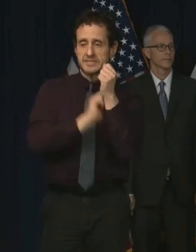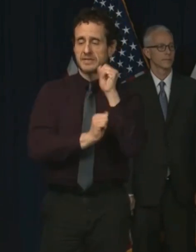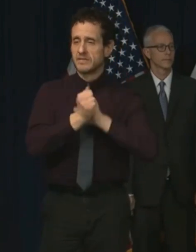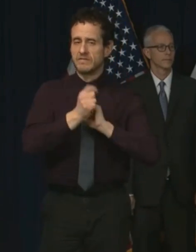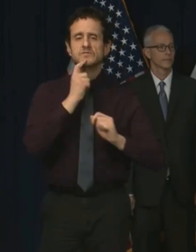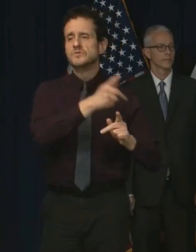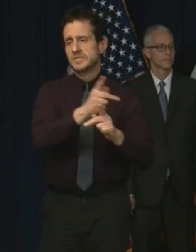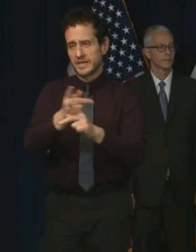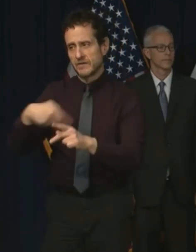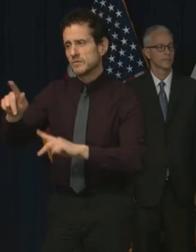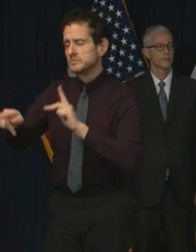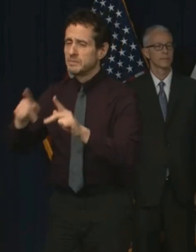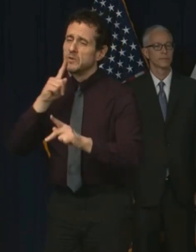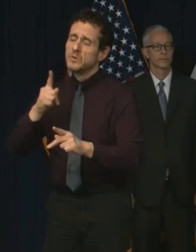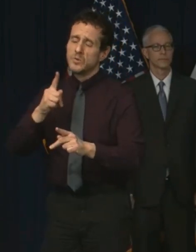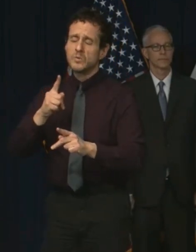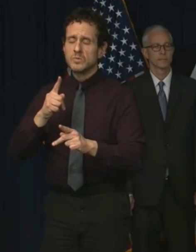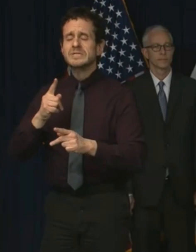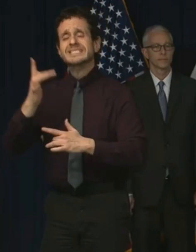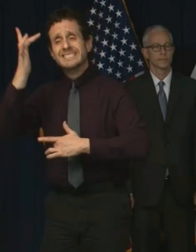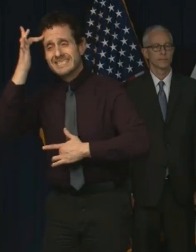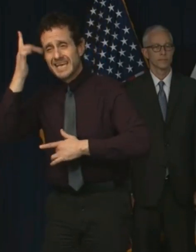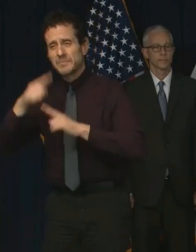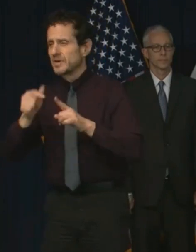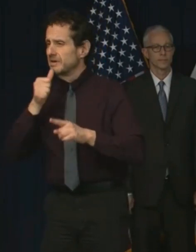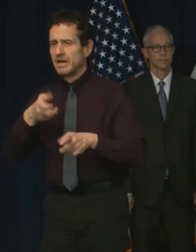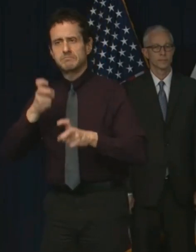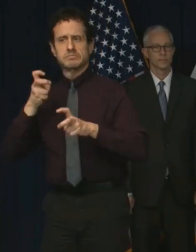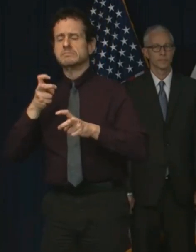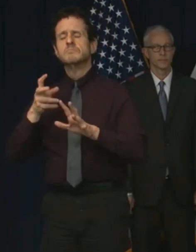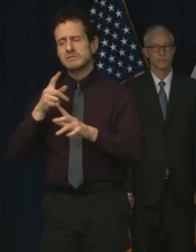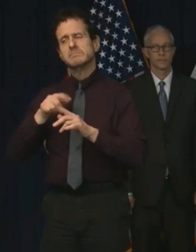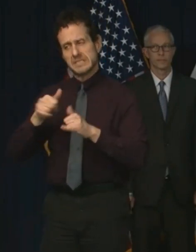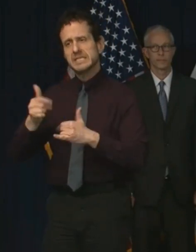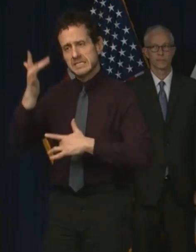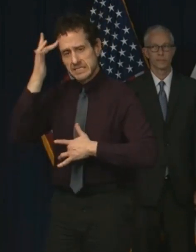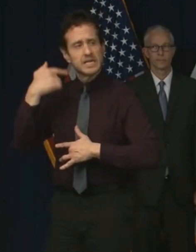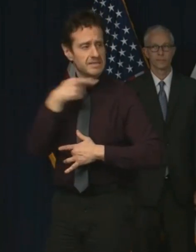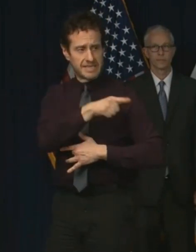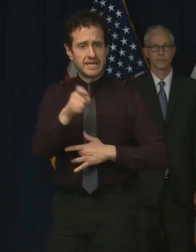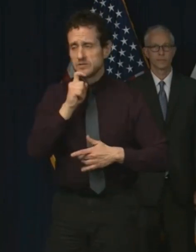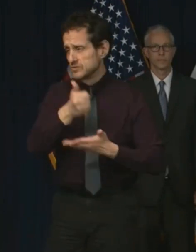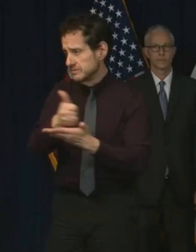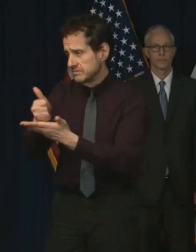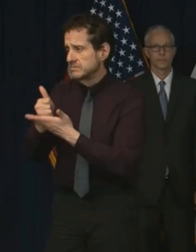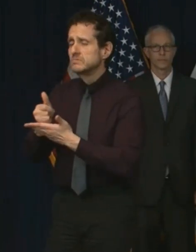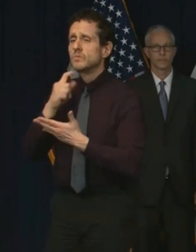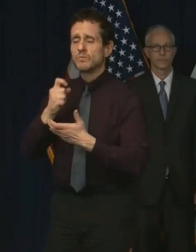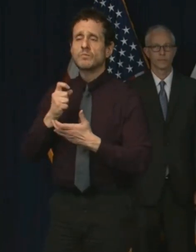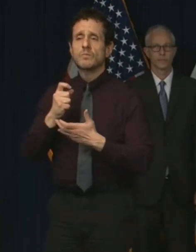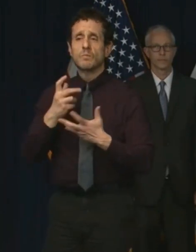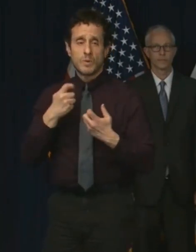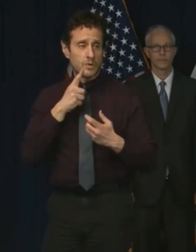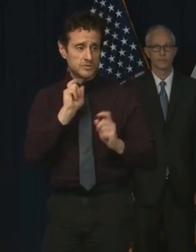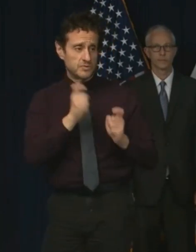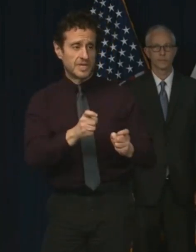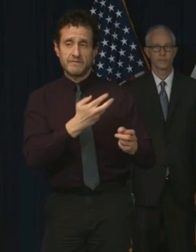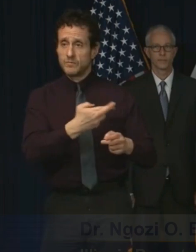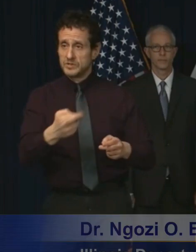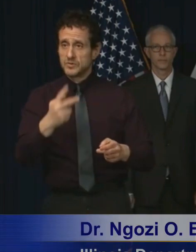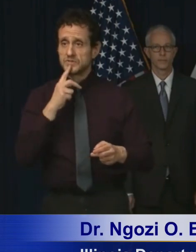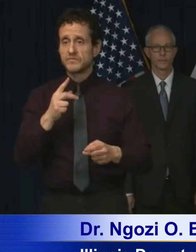to care for those who are moderately ill. We want to make sure that we have enough resources for those who are the